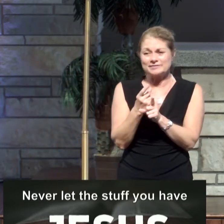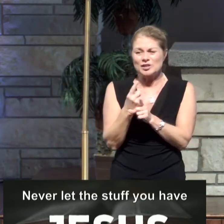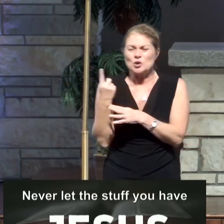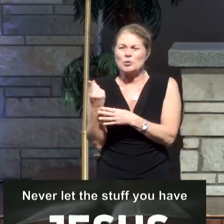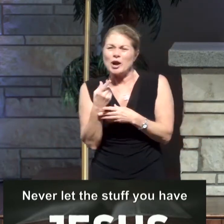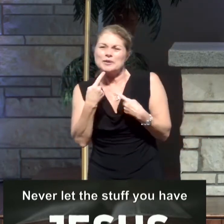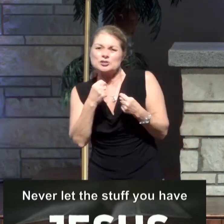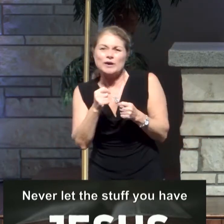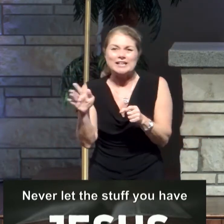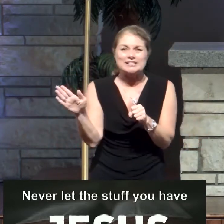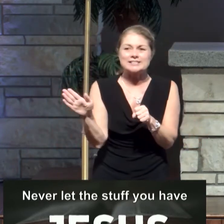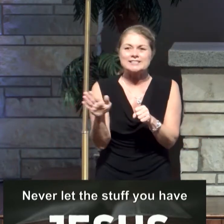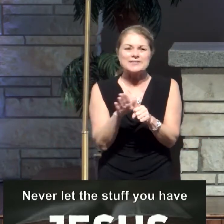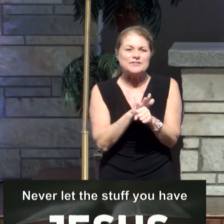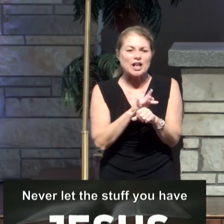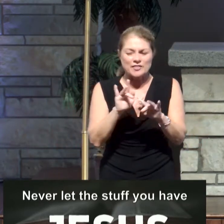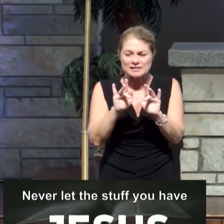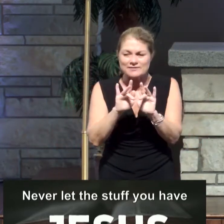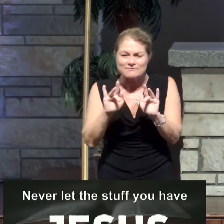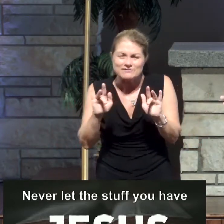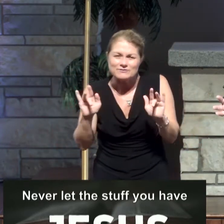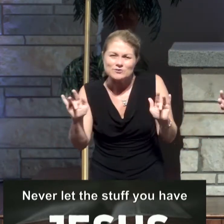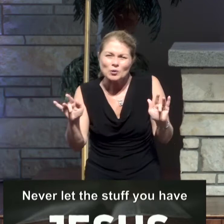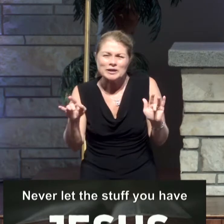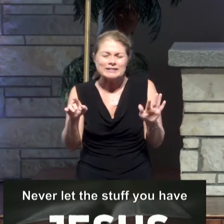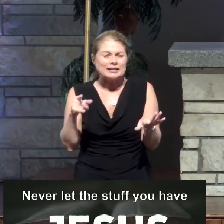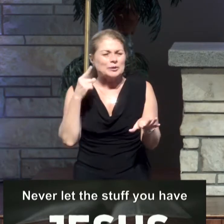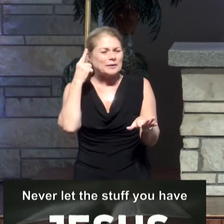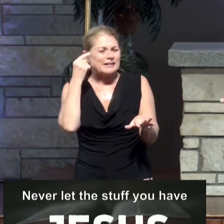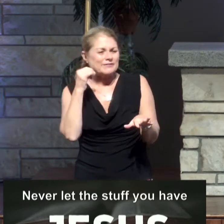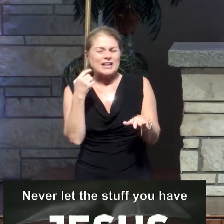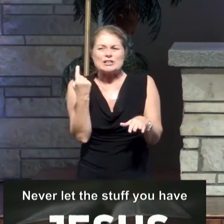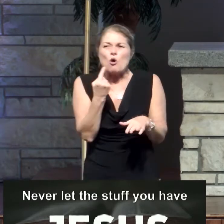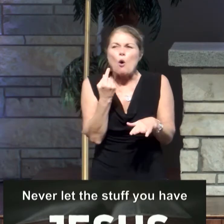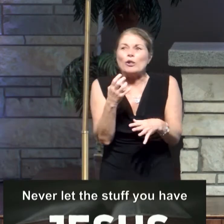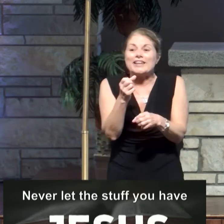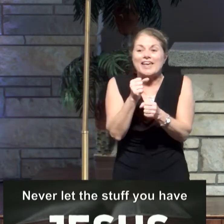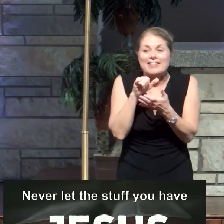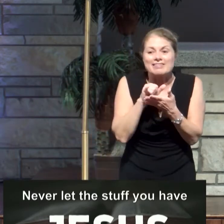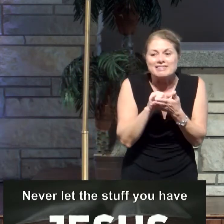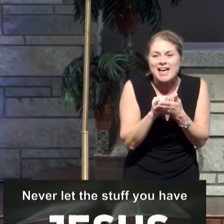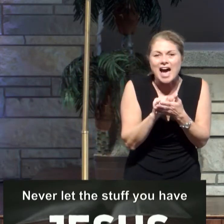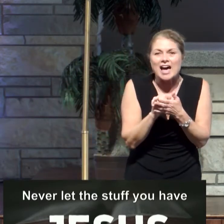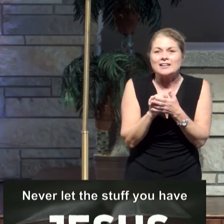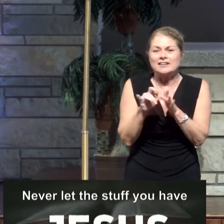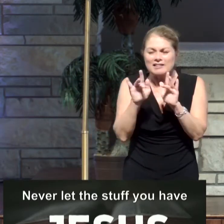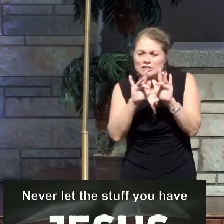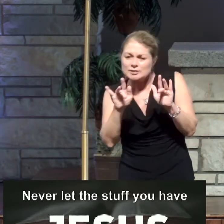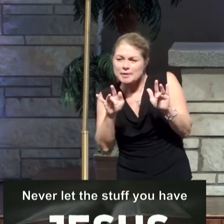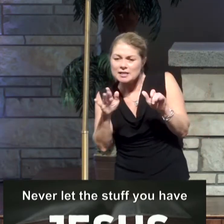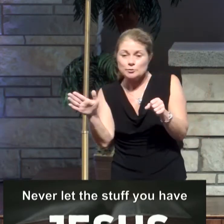that void. And we think that if I could only get that, if I could only accomplish it, then that void will be filled.